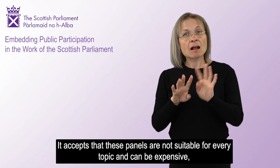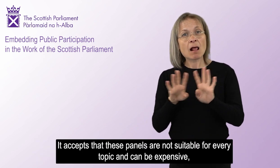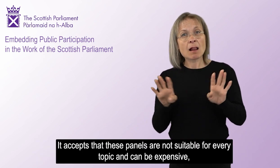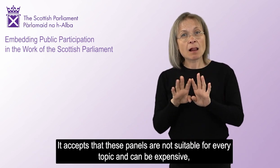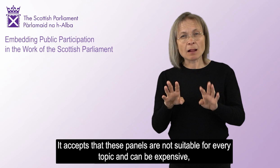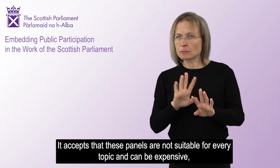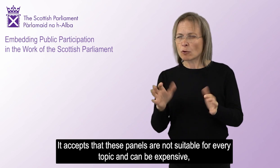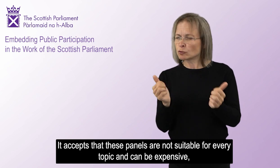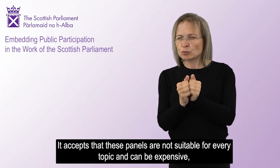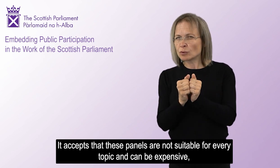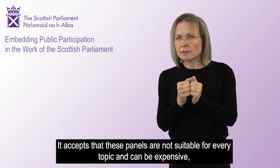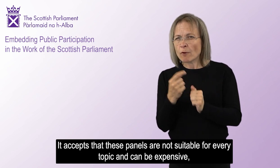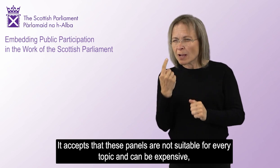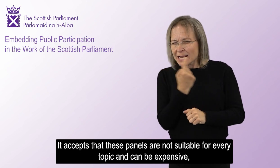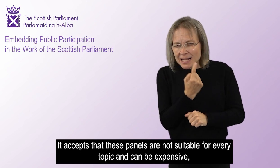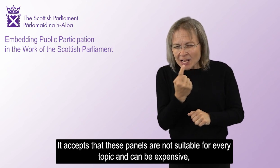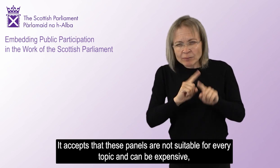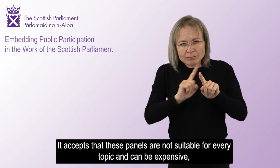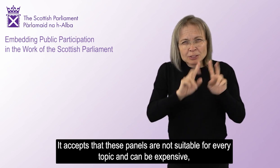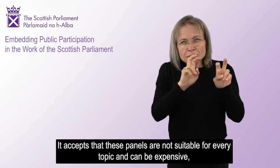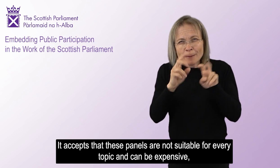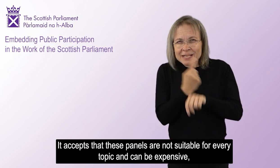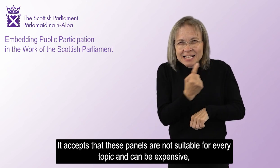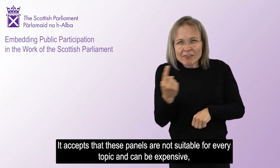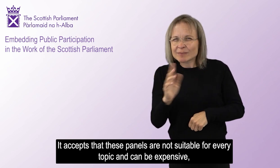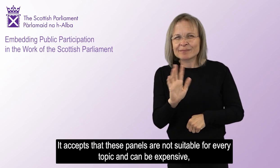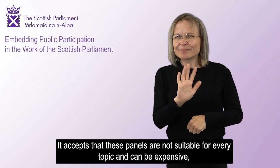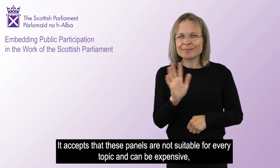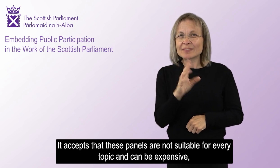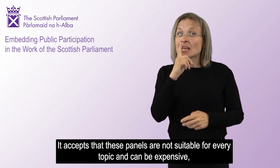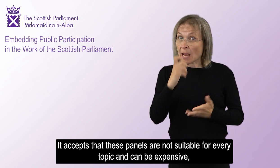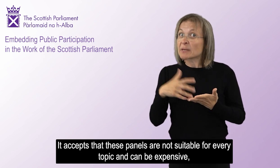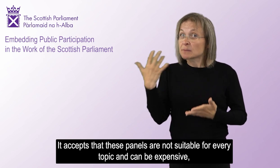It accepts that these panels are not suitable for every topic and can be expensive.